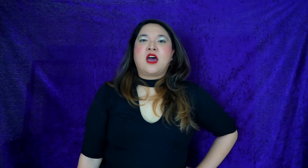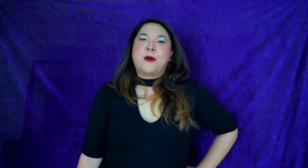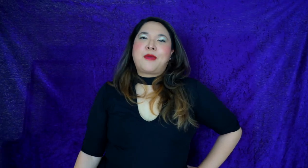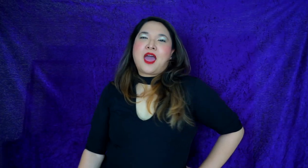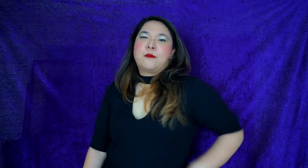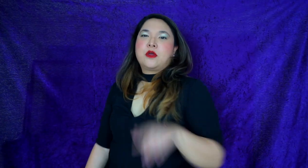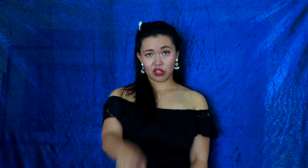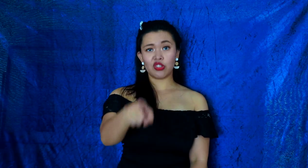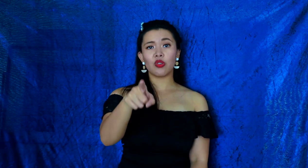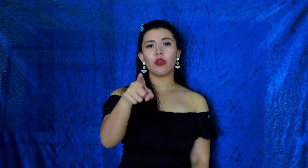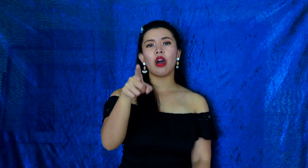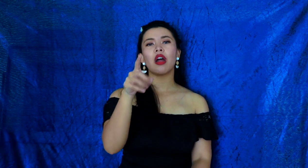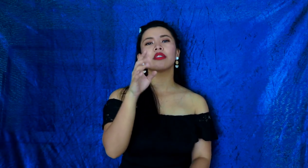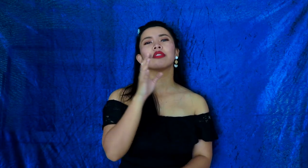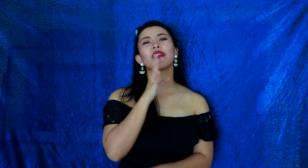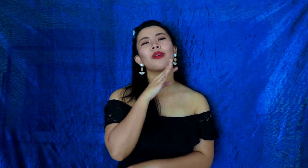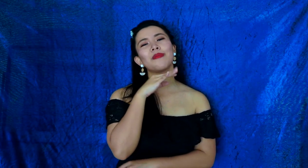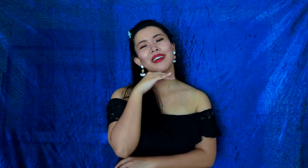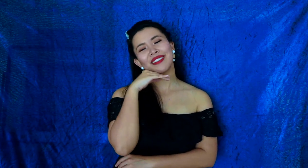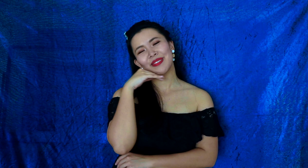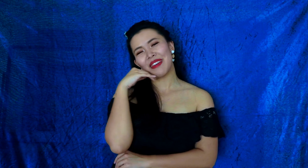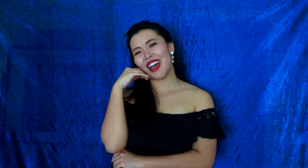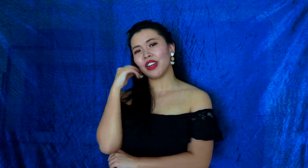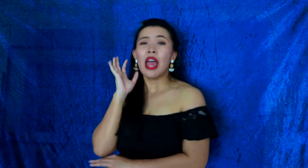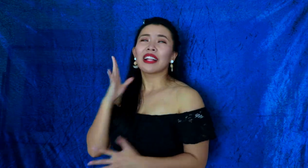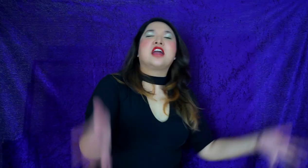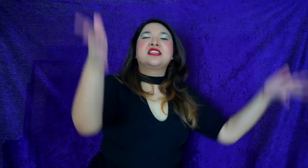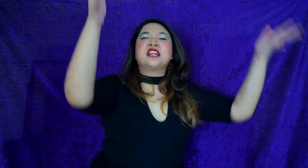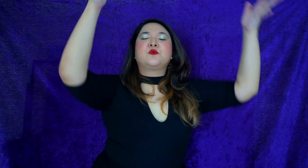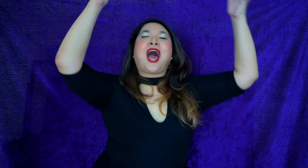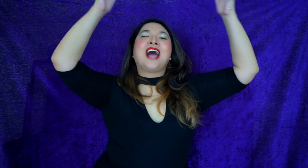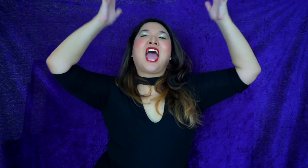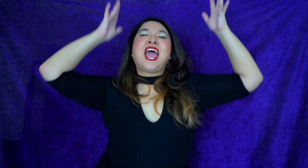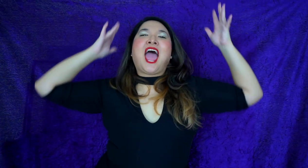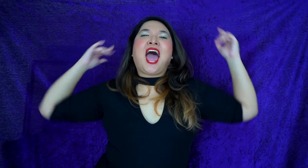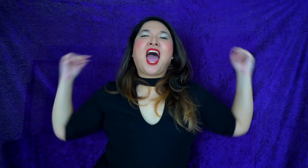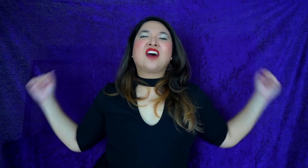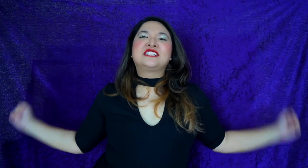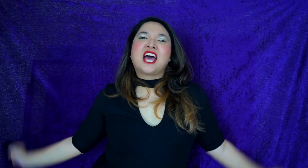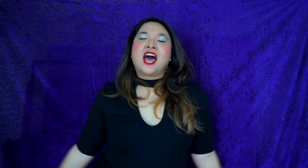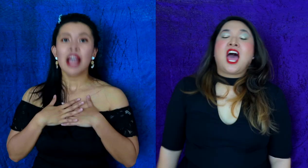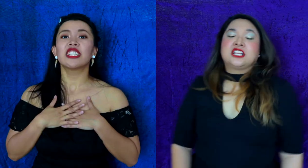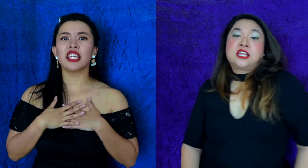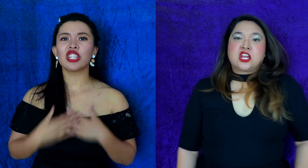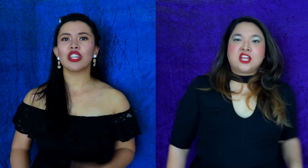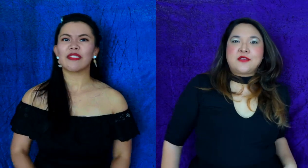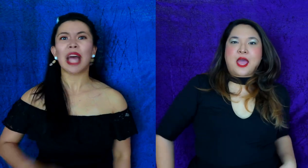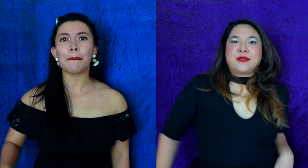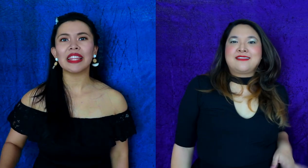bad But you are so much better Maybe that is why I have taught See that she lives happily